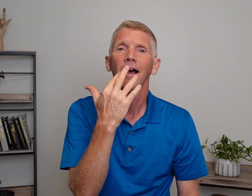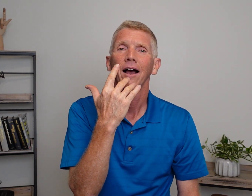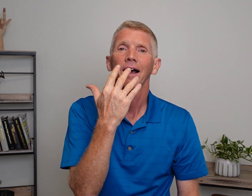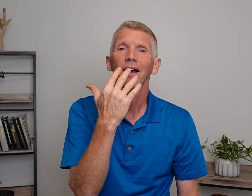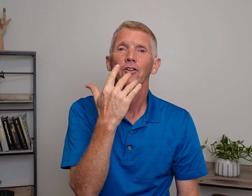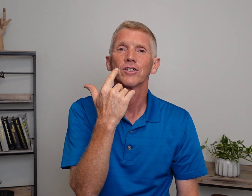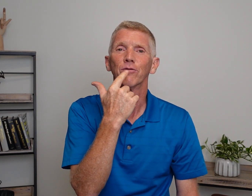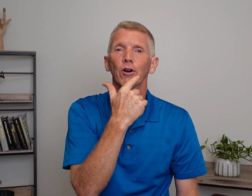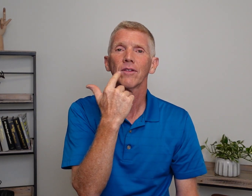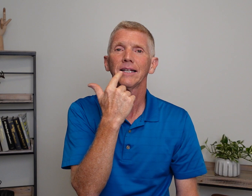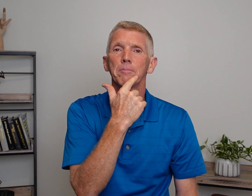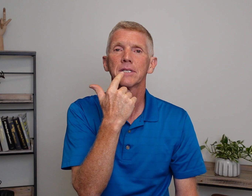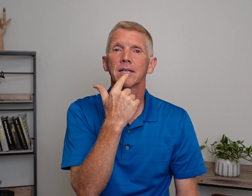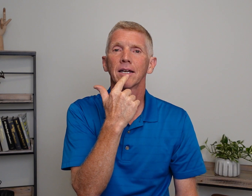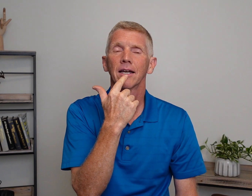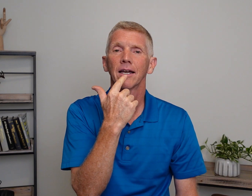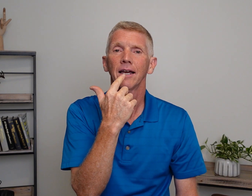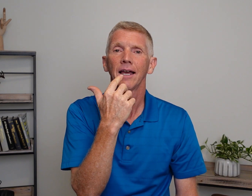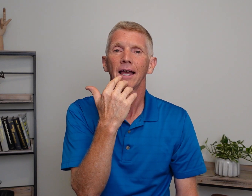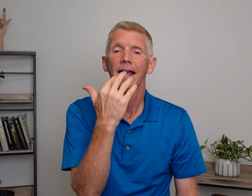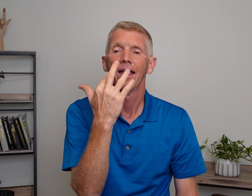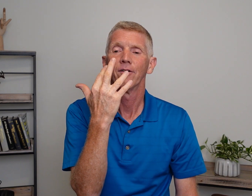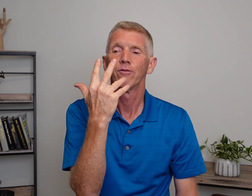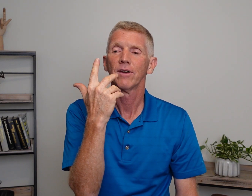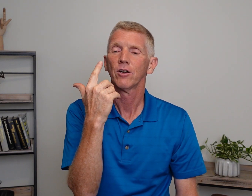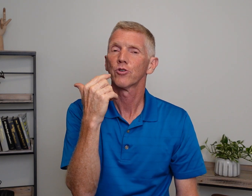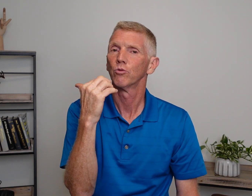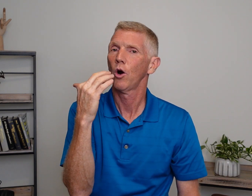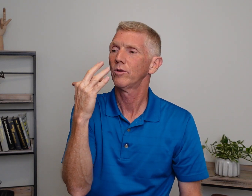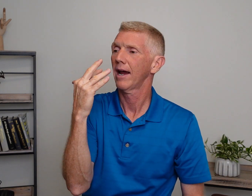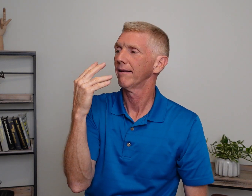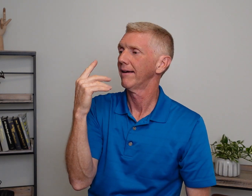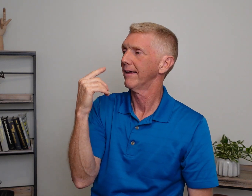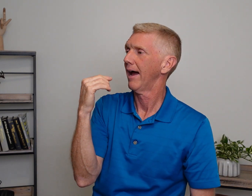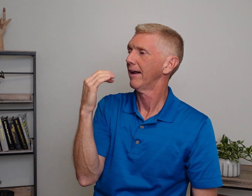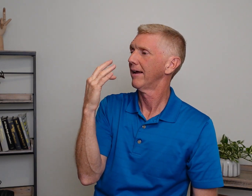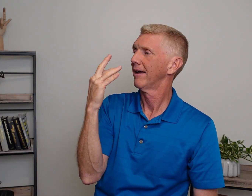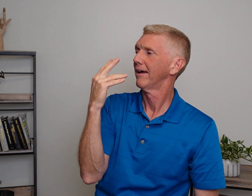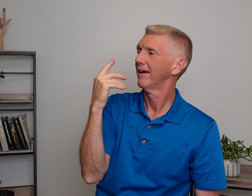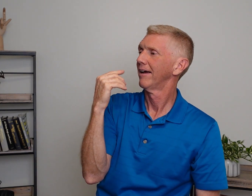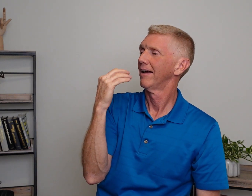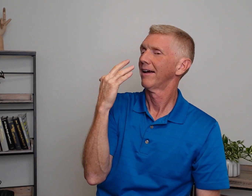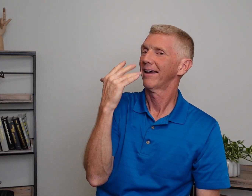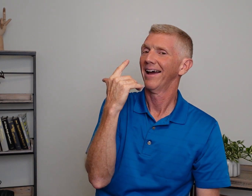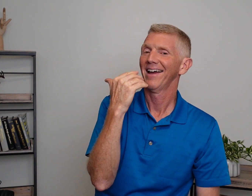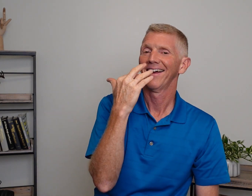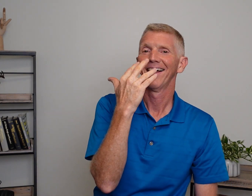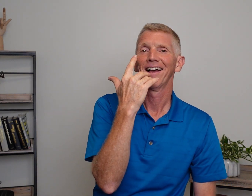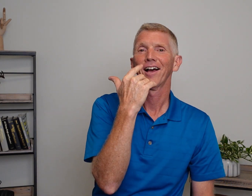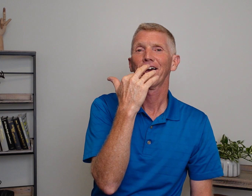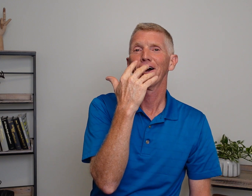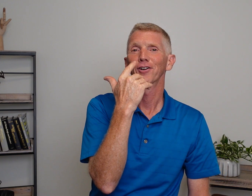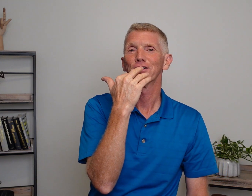Colors in front of the lips. And the fingers rotate like that. Okay? Colors.